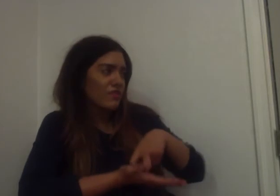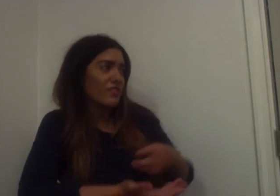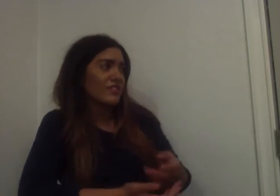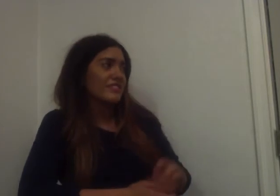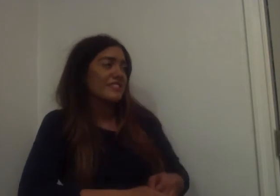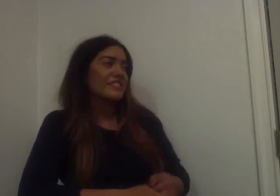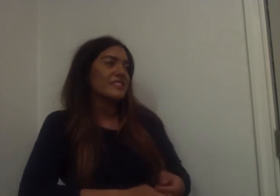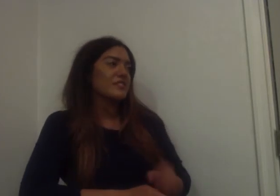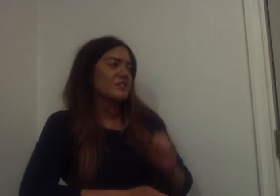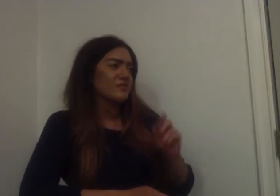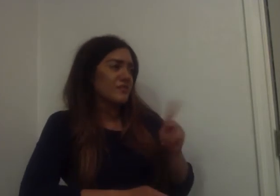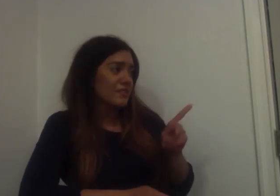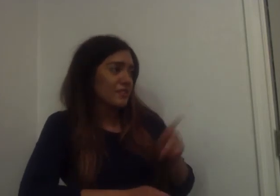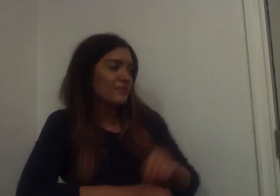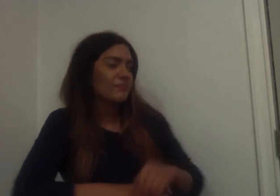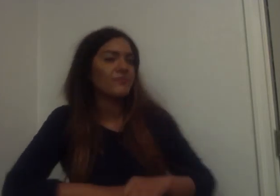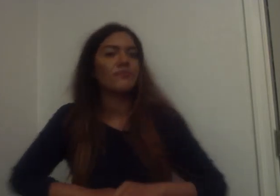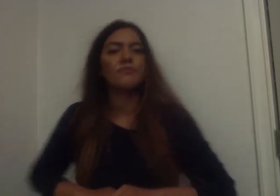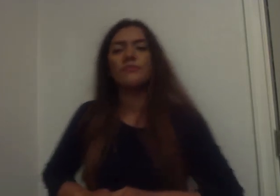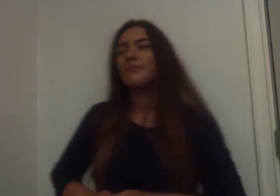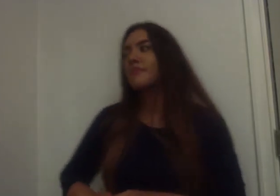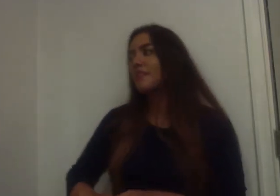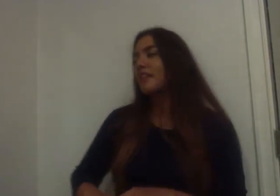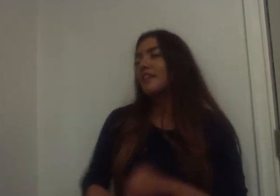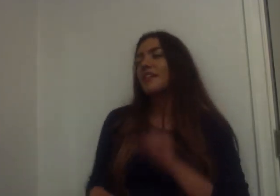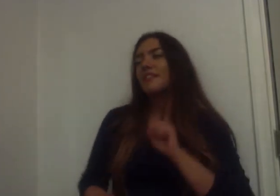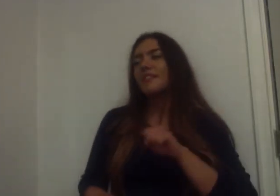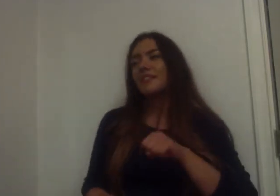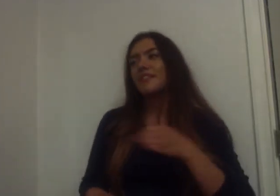Let's go places. Let's go